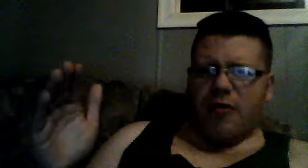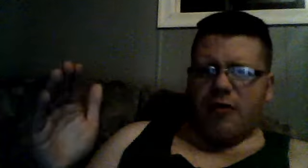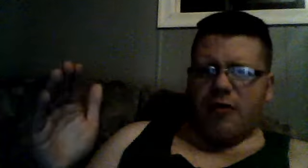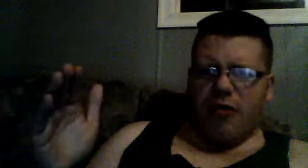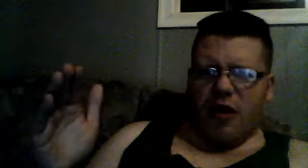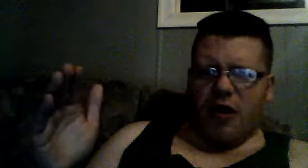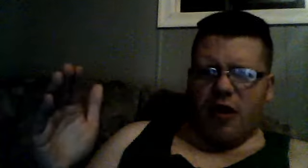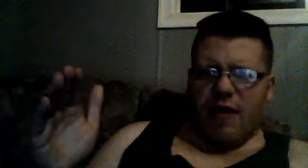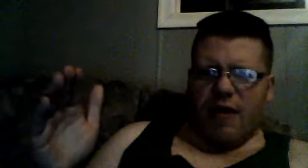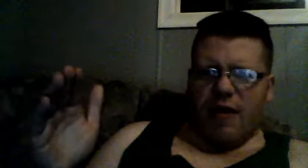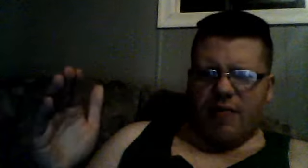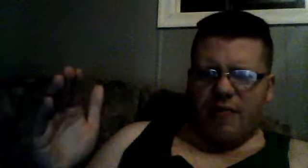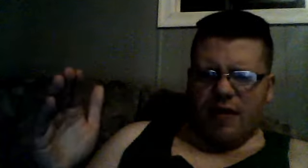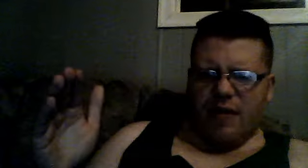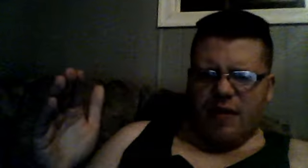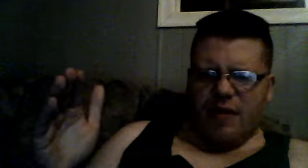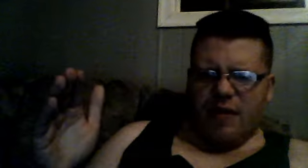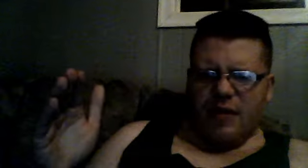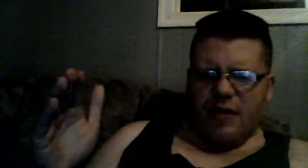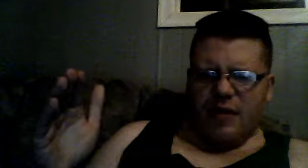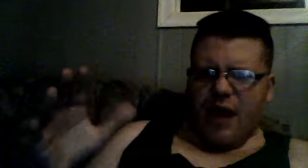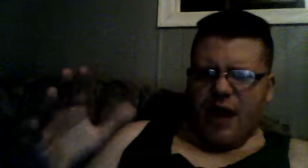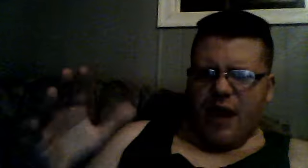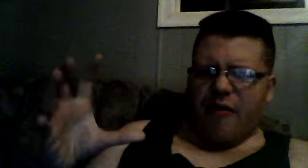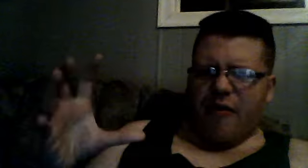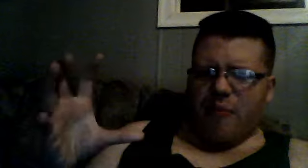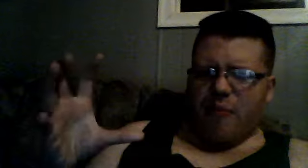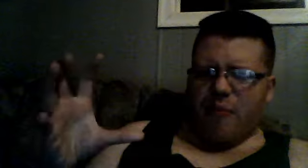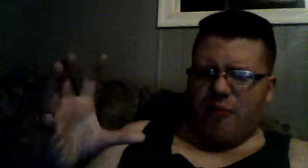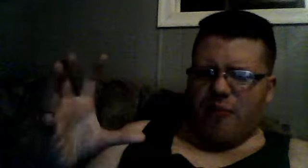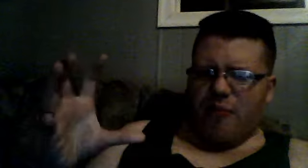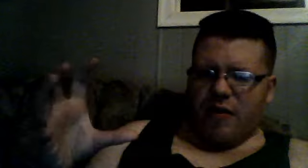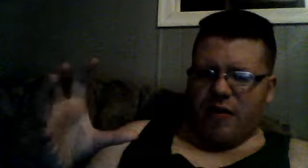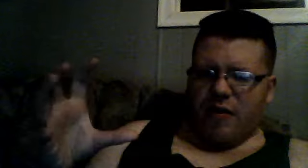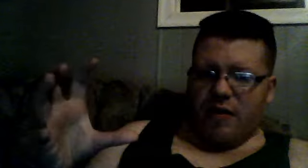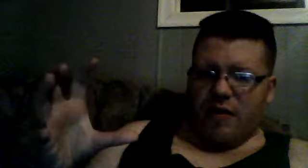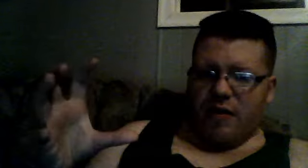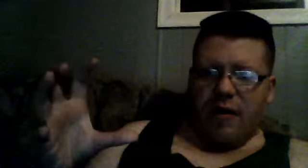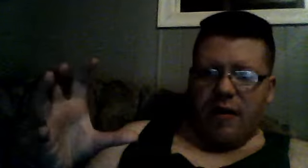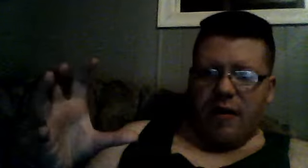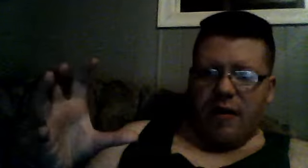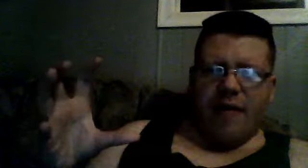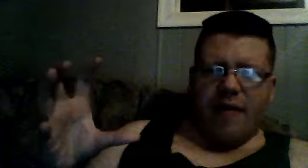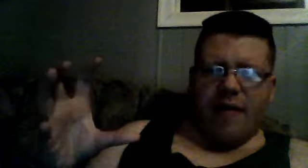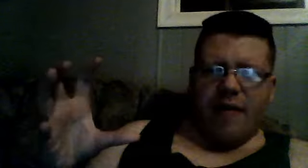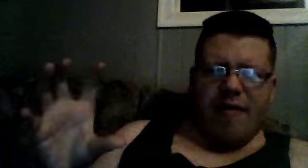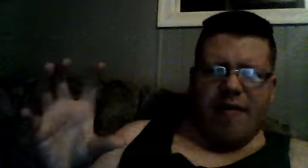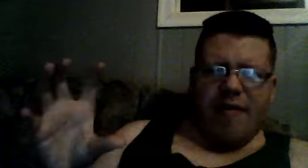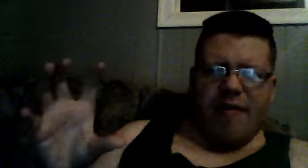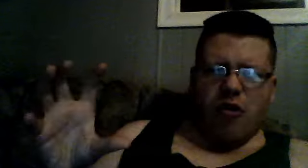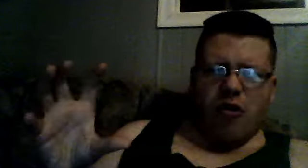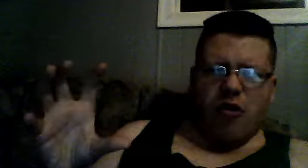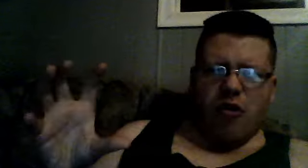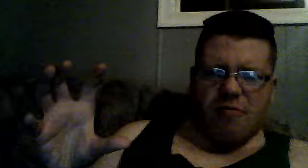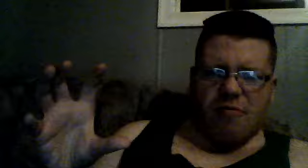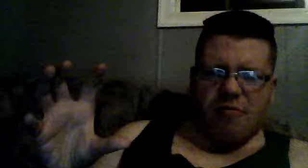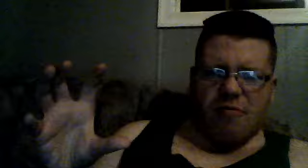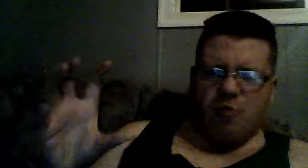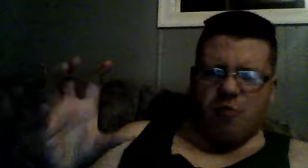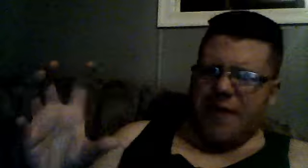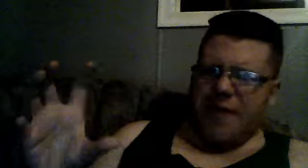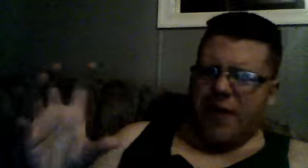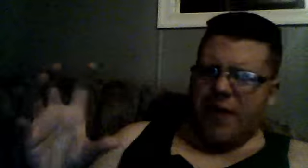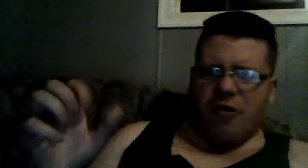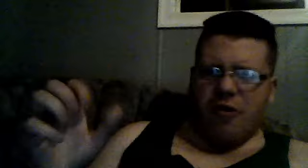franchise, as a, as a basis for your movie, or,